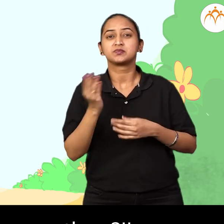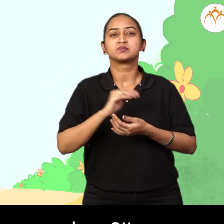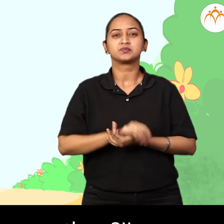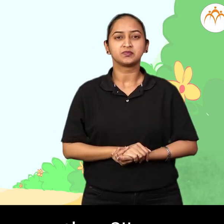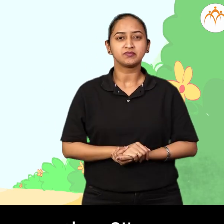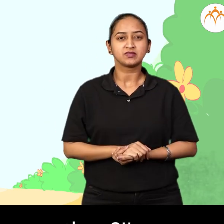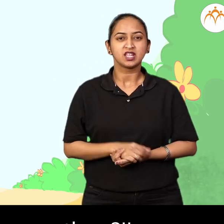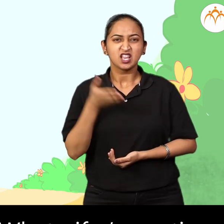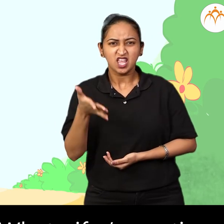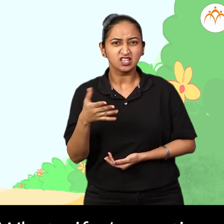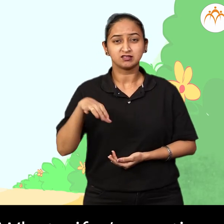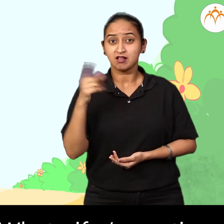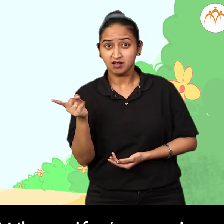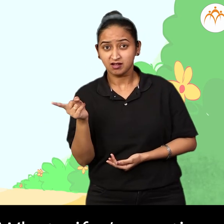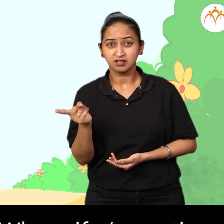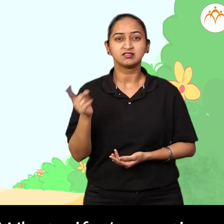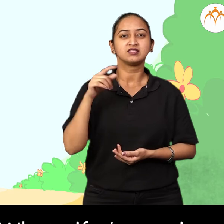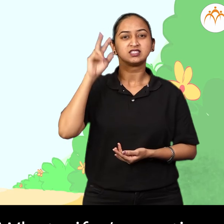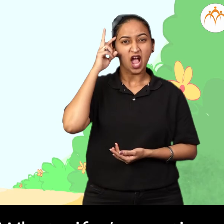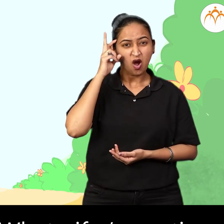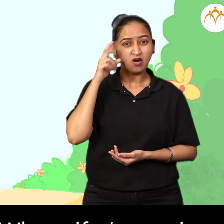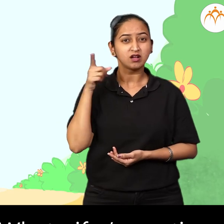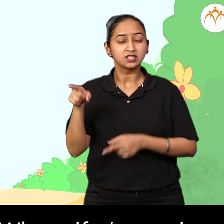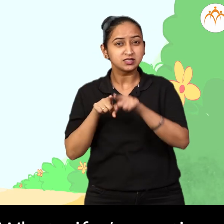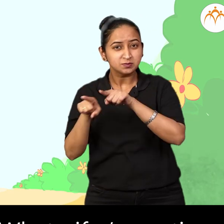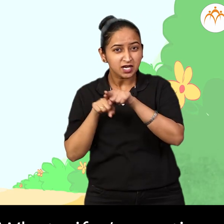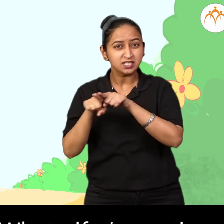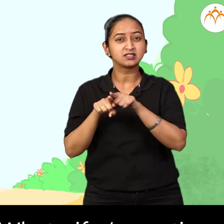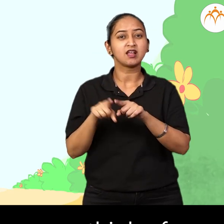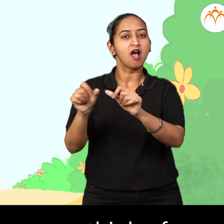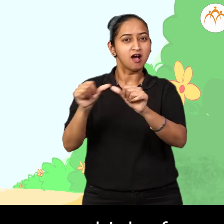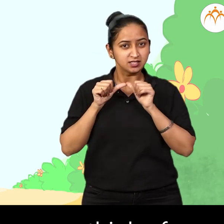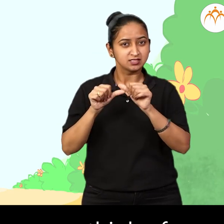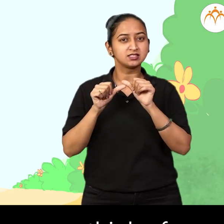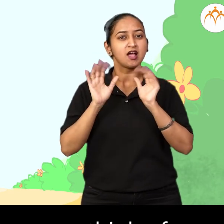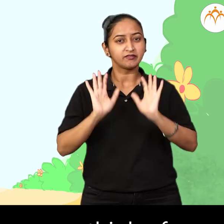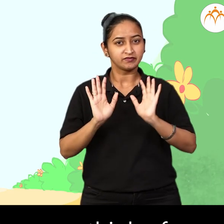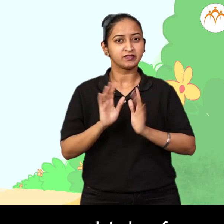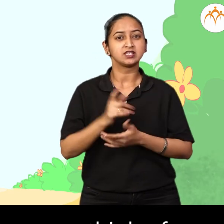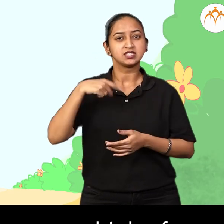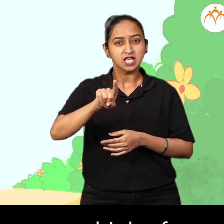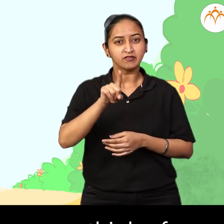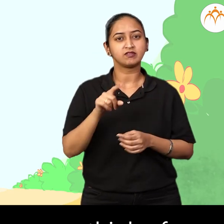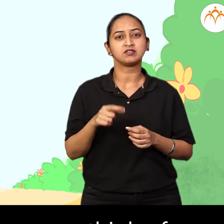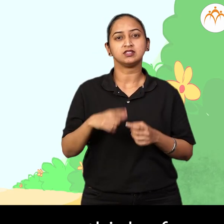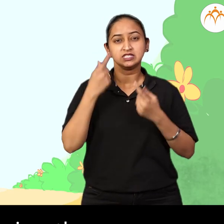Have a look at some what if questions and list all the ideas you think of while